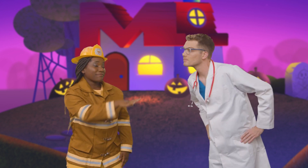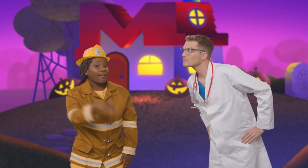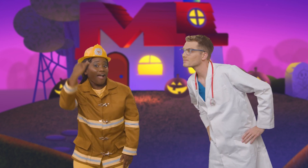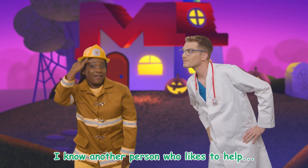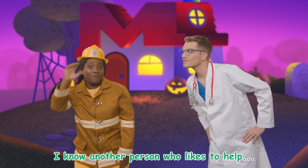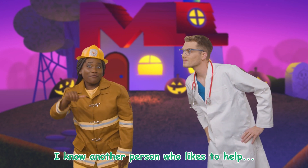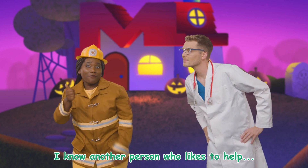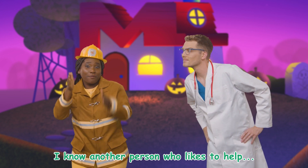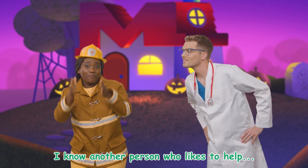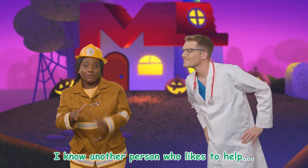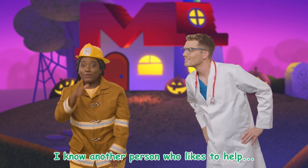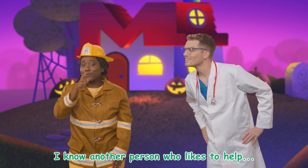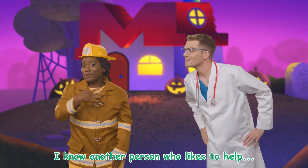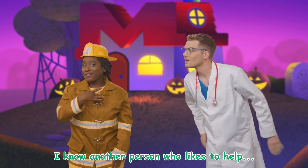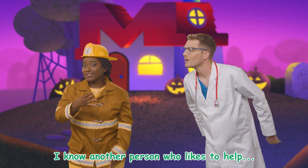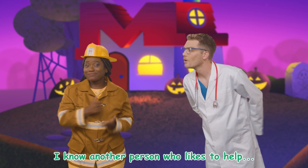I know another person who likes to help.